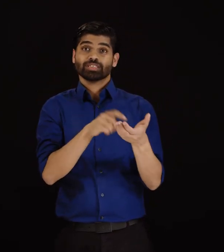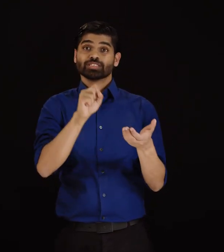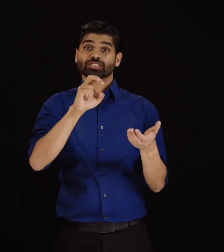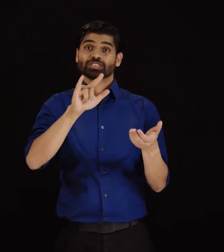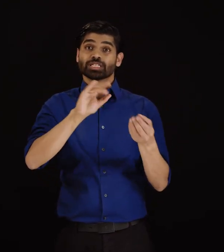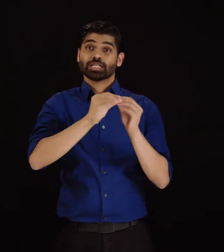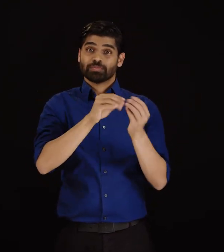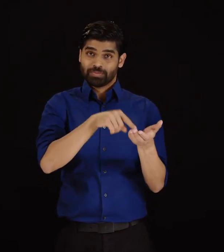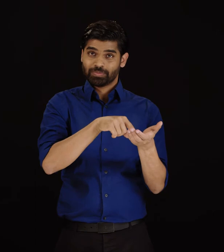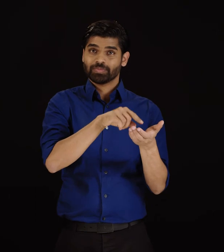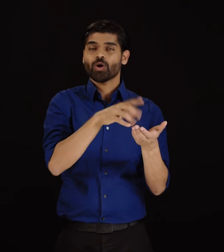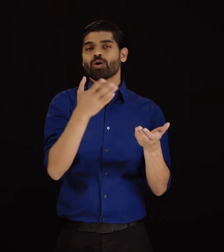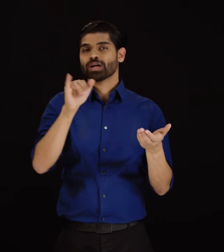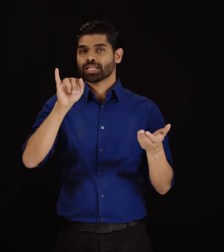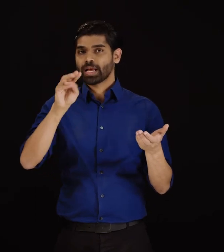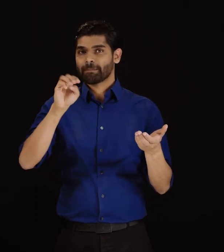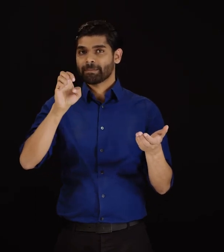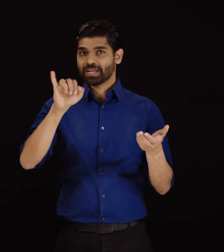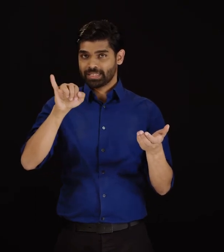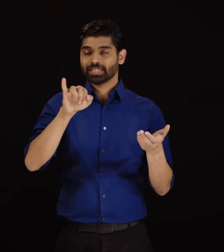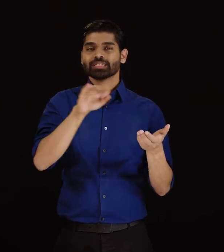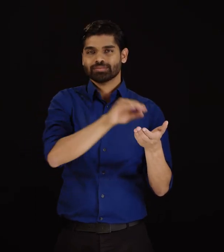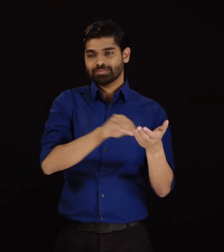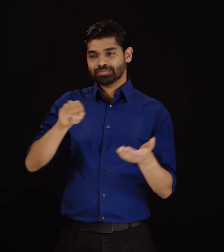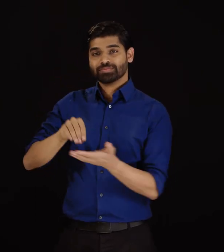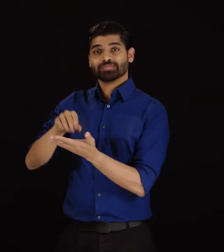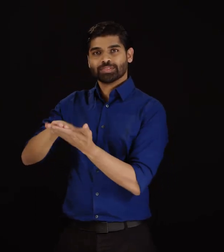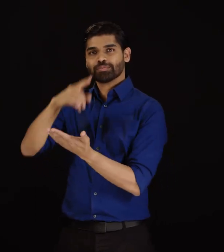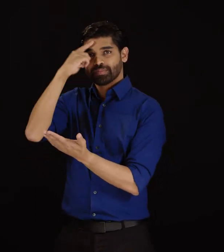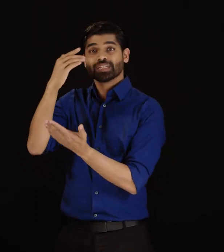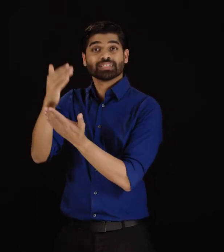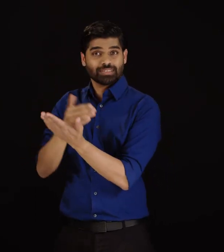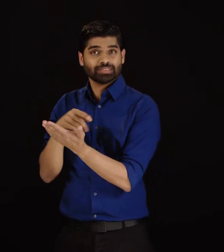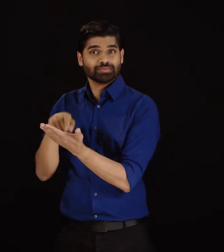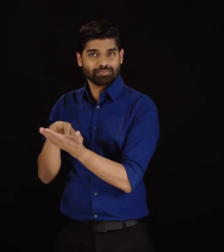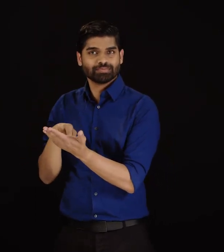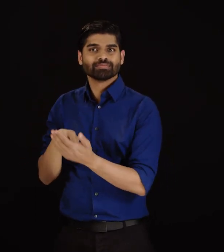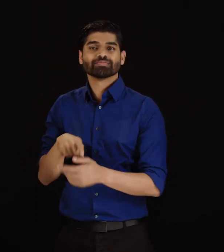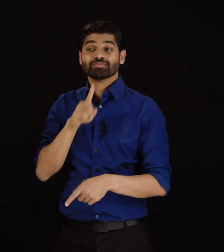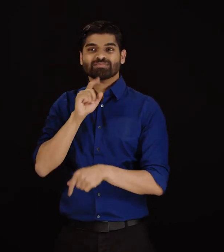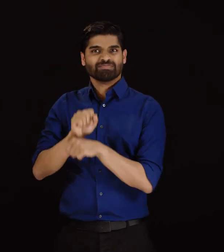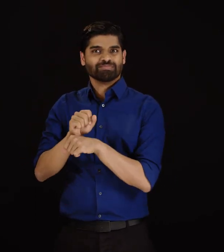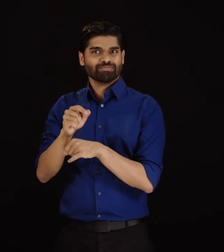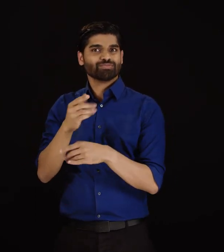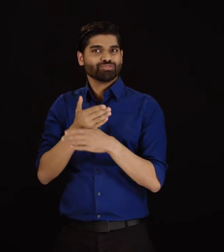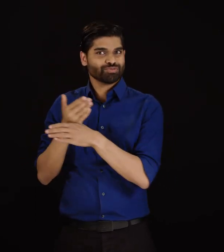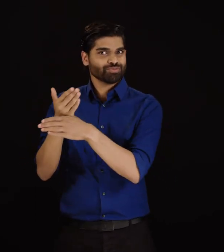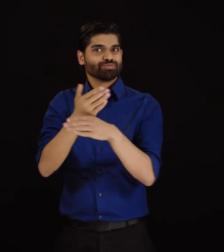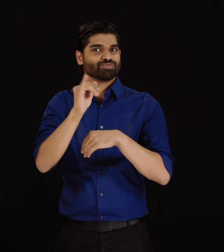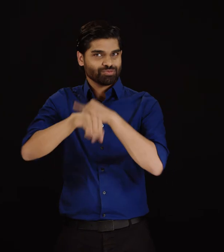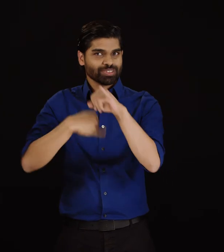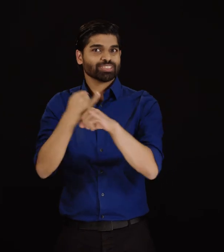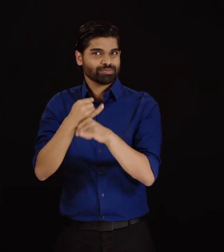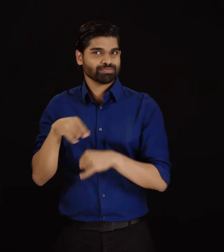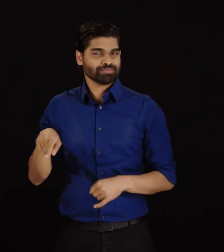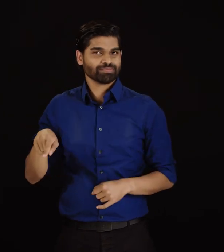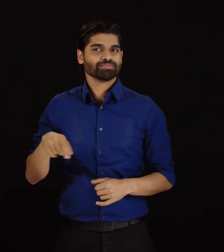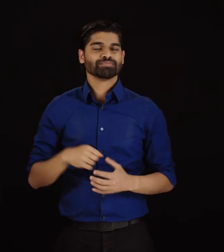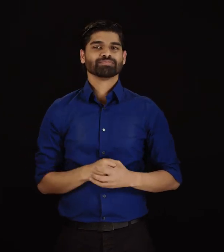is added to a shared international blacklist by their provider. Any device appearing on the blacklist is blocked and participating Canadian